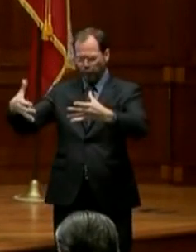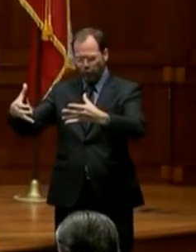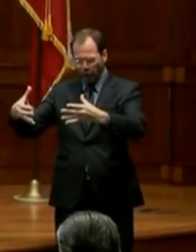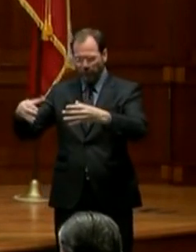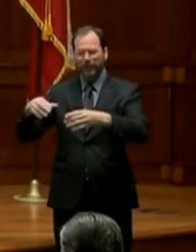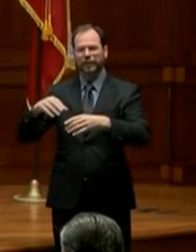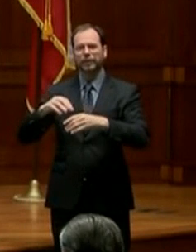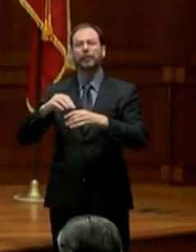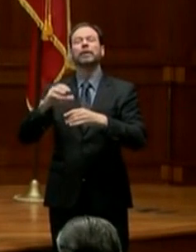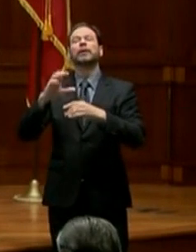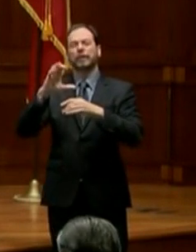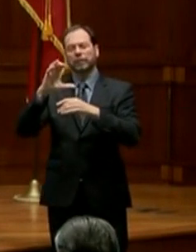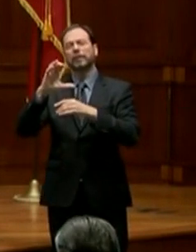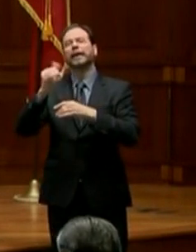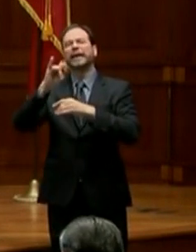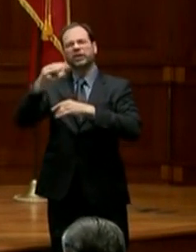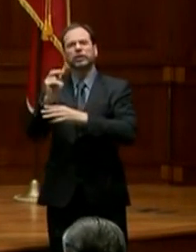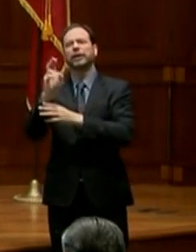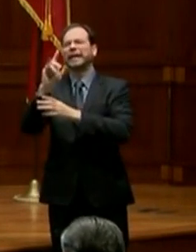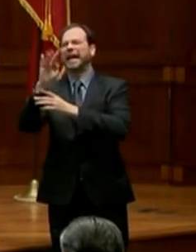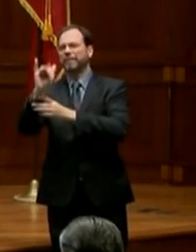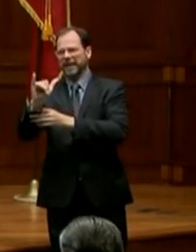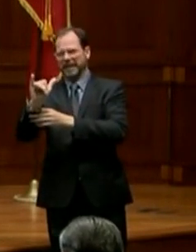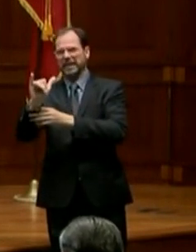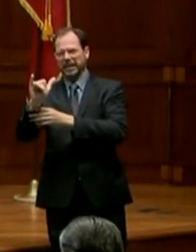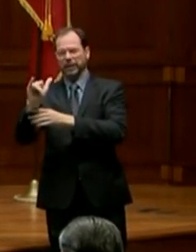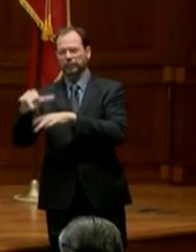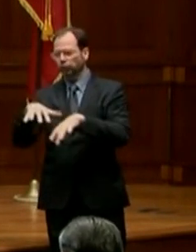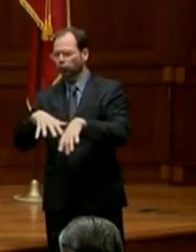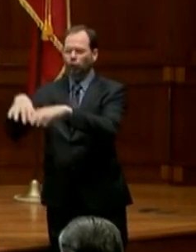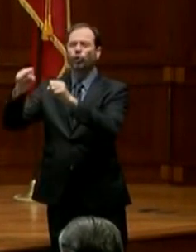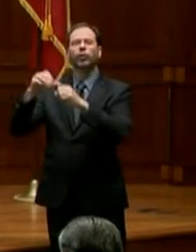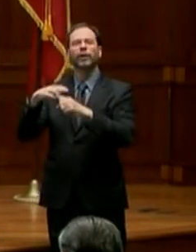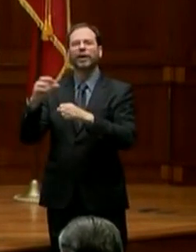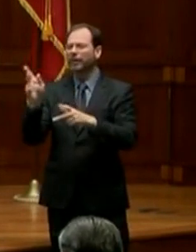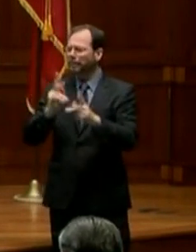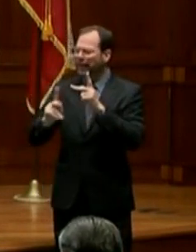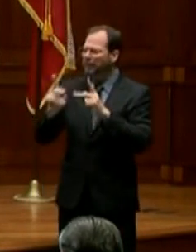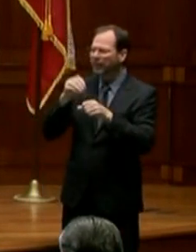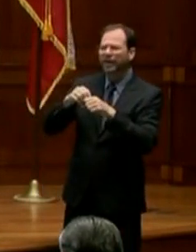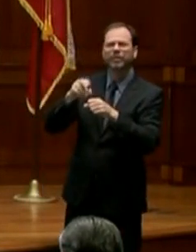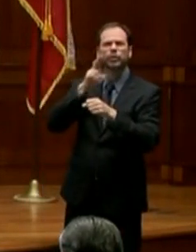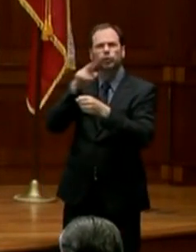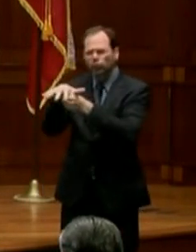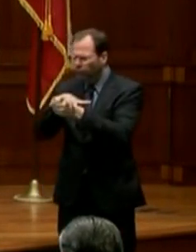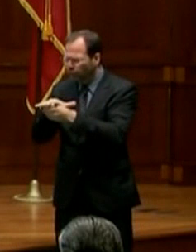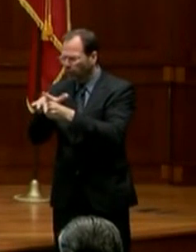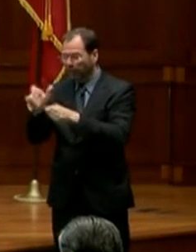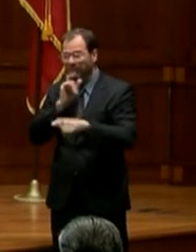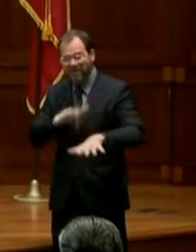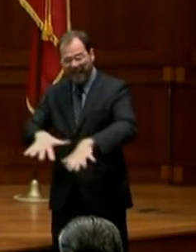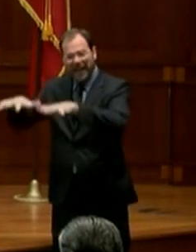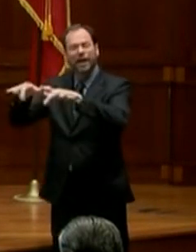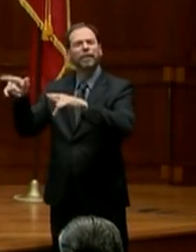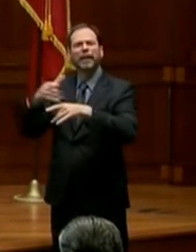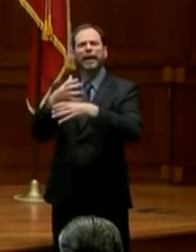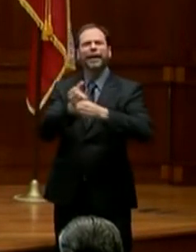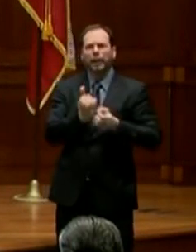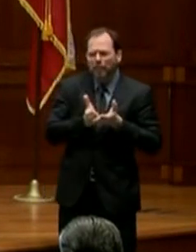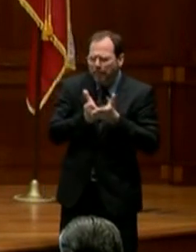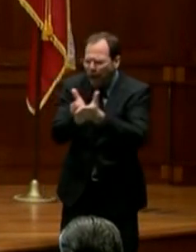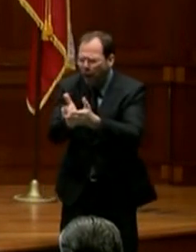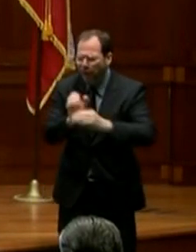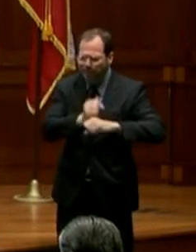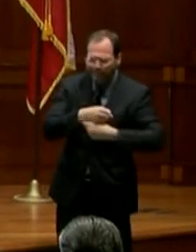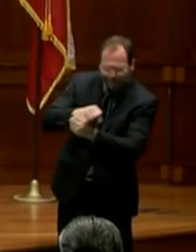homes in and around the Harris County area take out their bass boat or their canoe or sometimes even a kayak to go try to